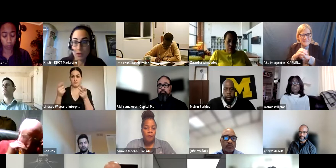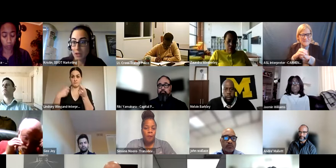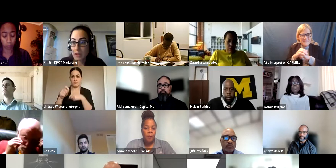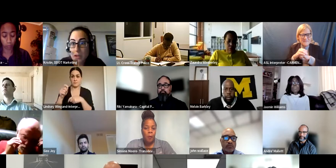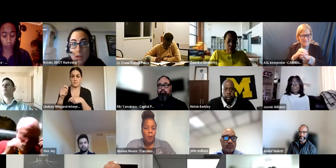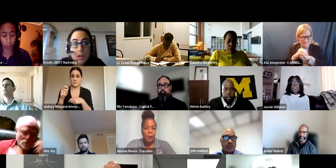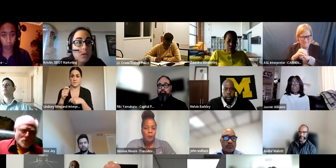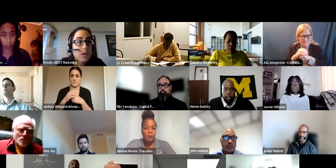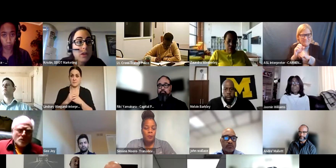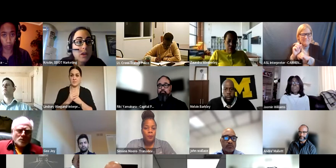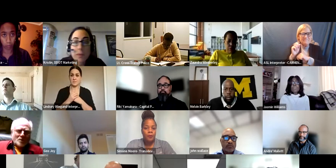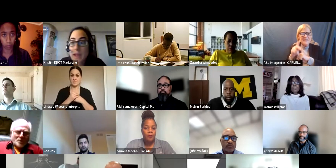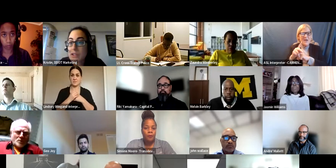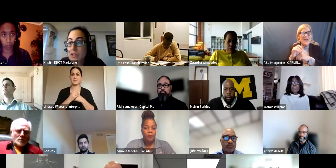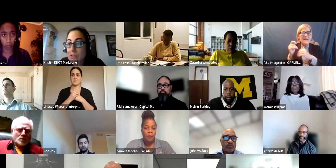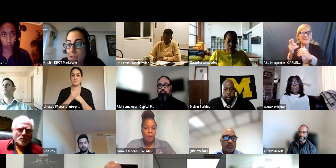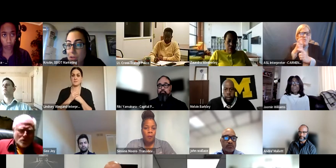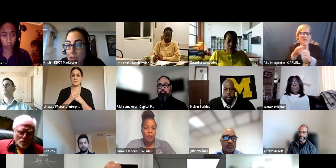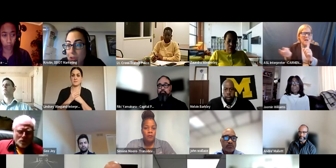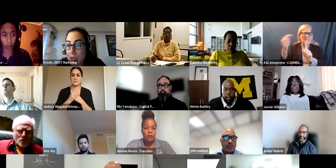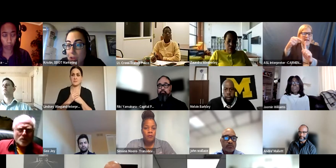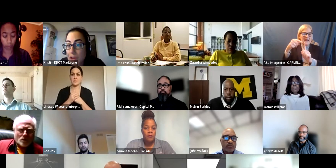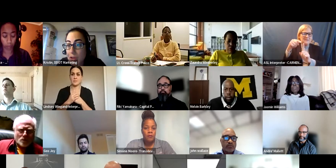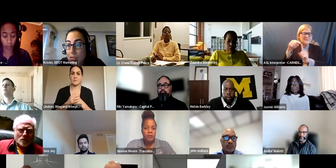Okay. We can come back to you.